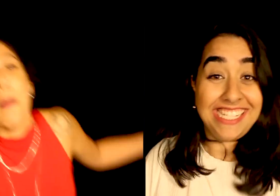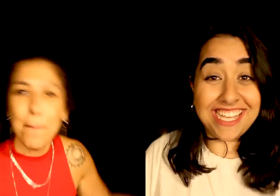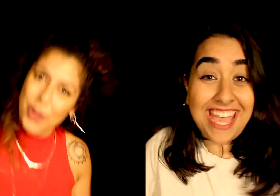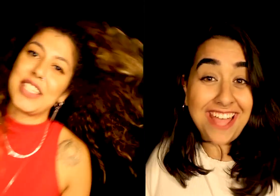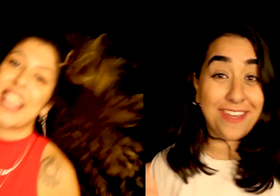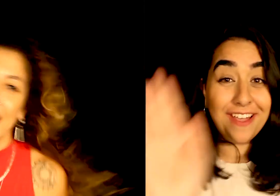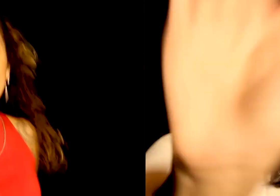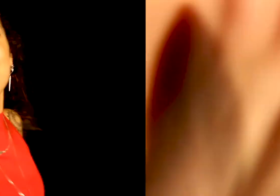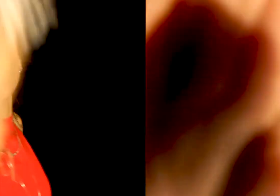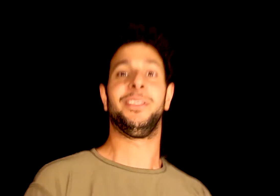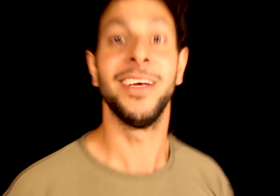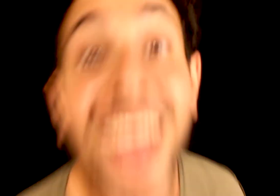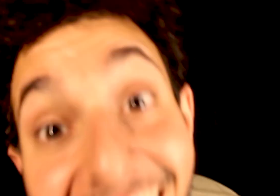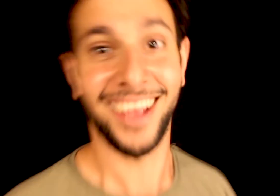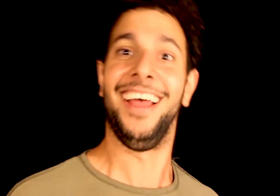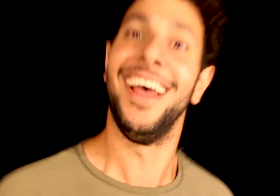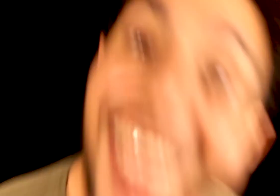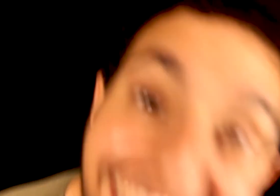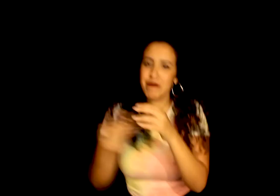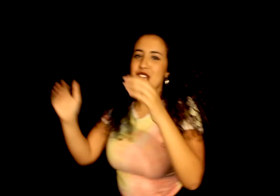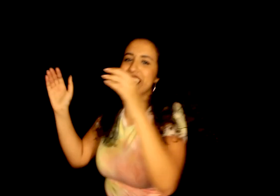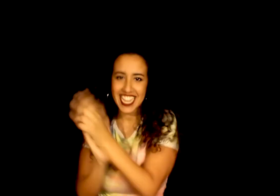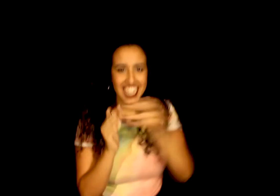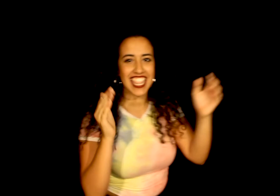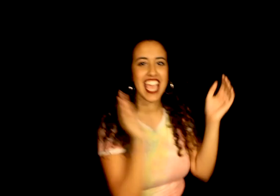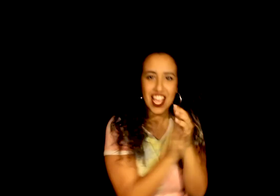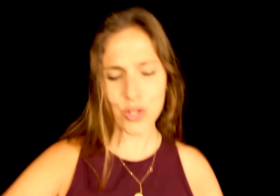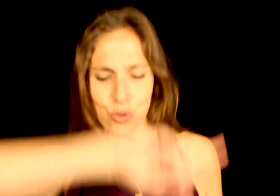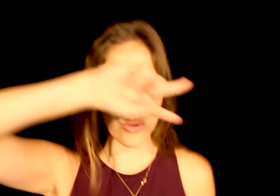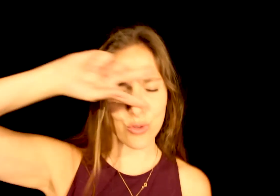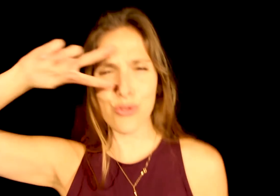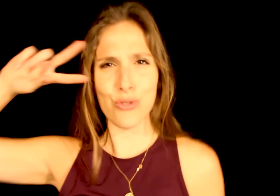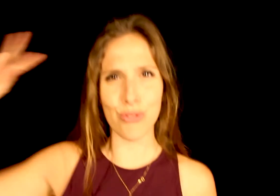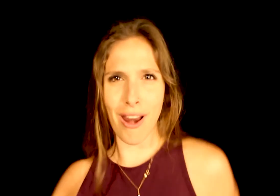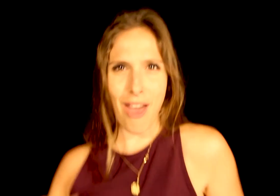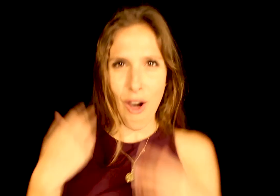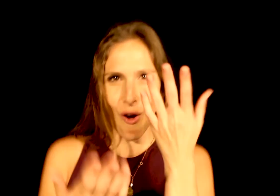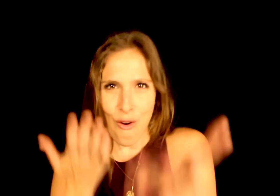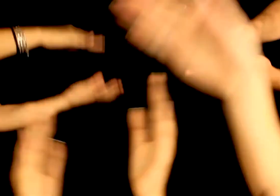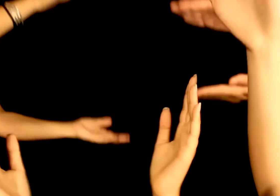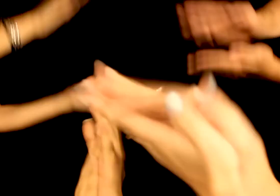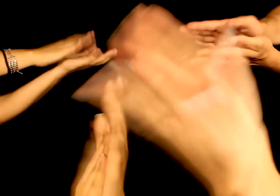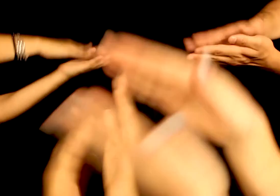They are one person They are two alone They are